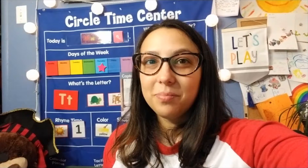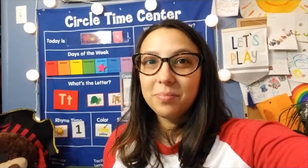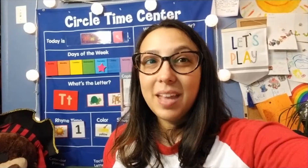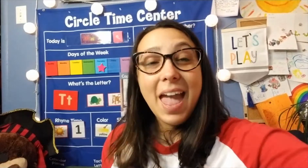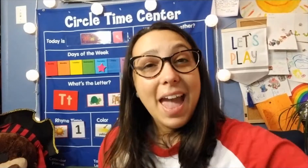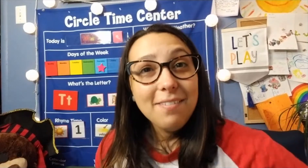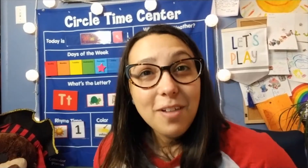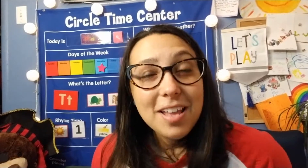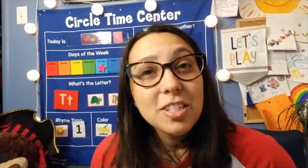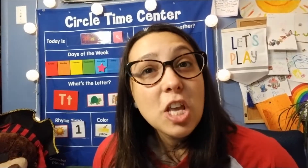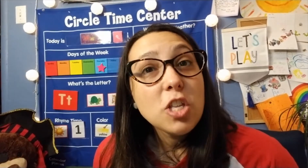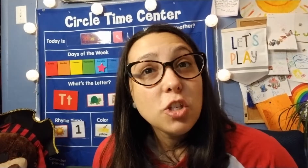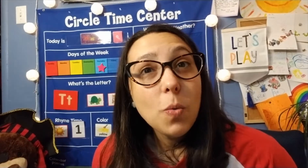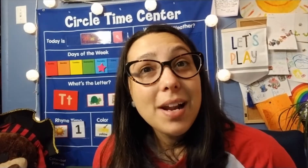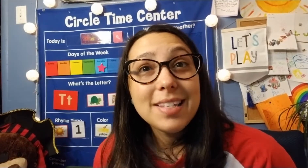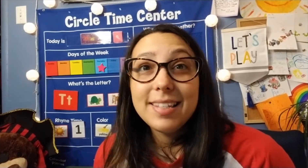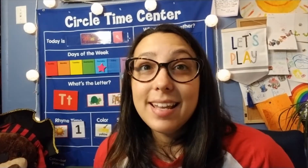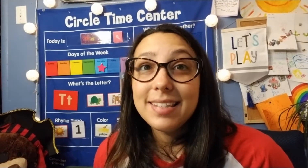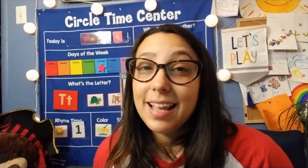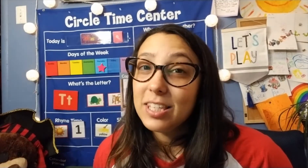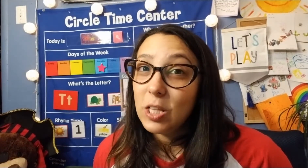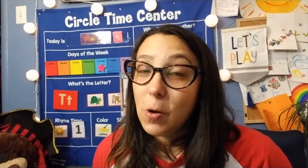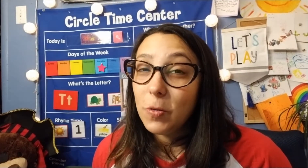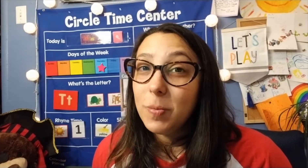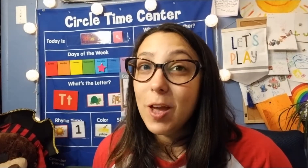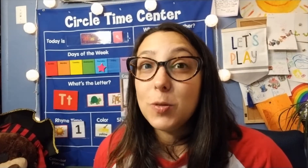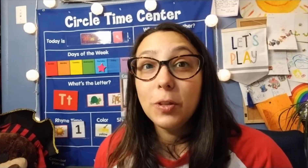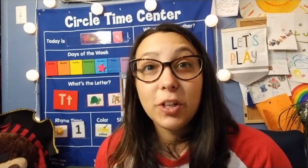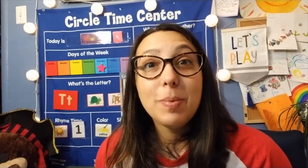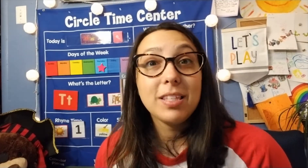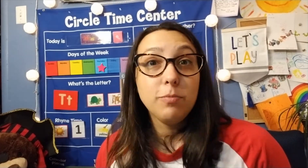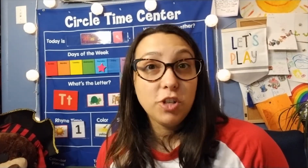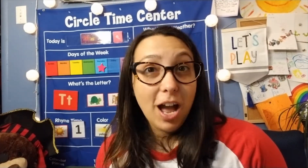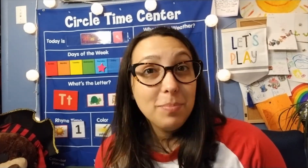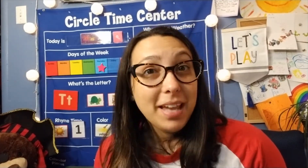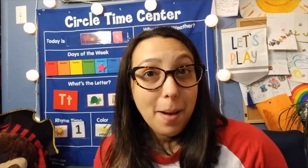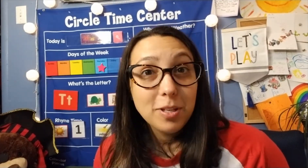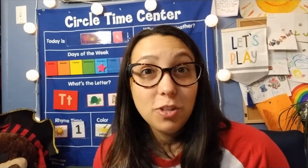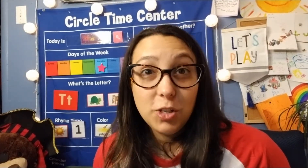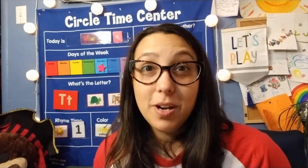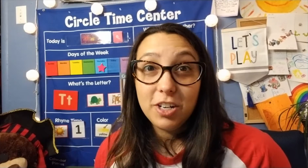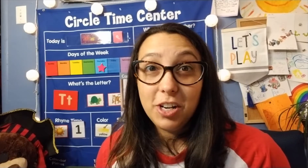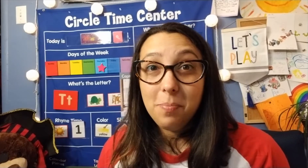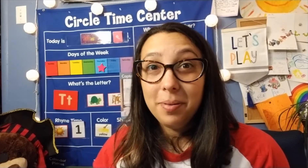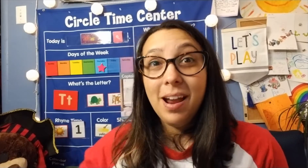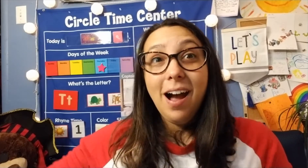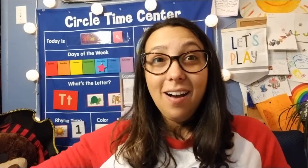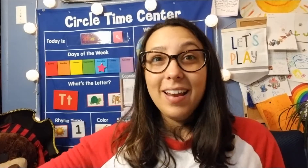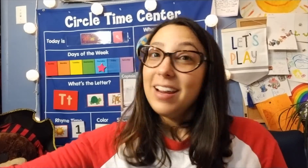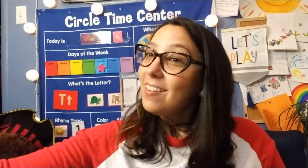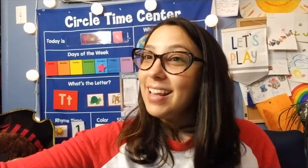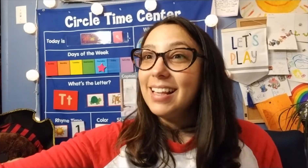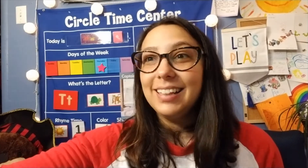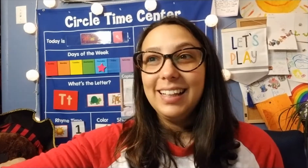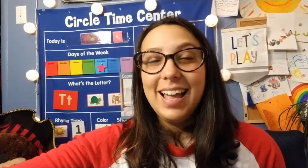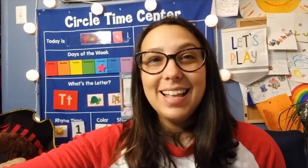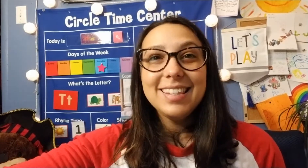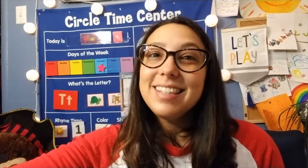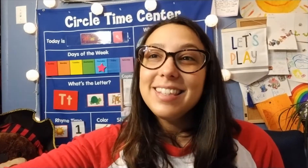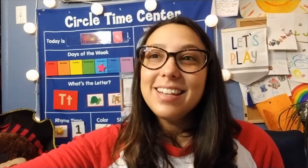Hey friends, do you want to sing and dance along with me as we learn about some jobs captains do on a ship? Alright, great! Let's do